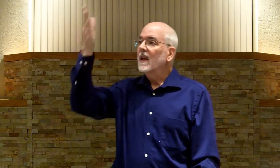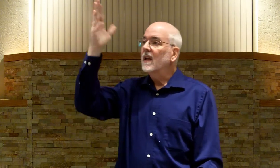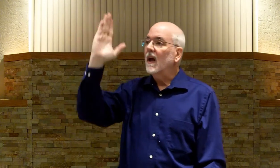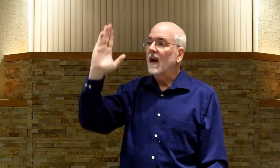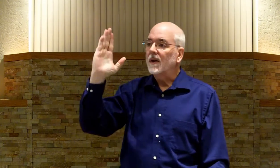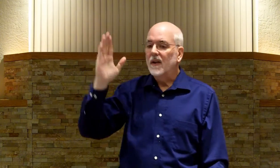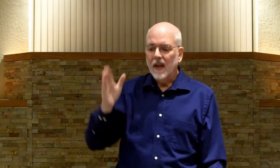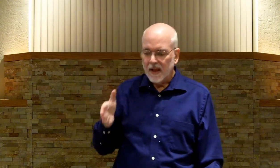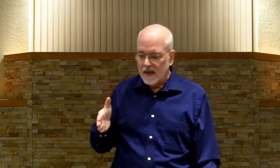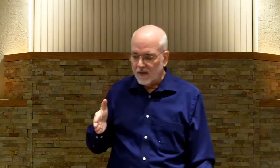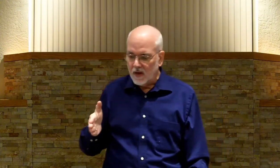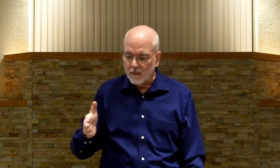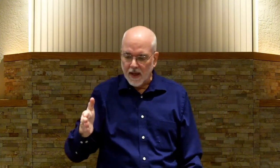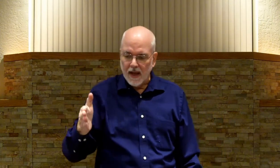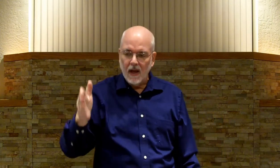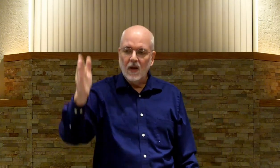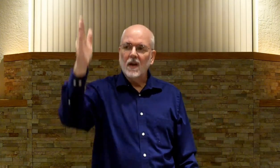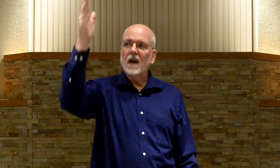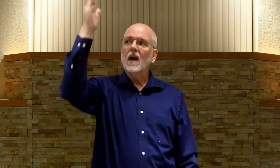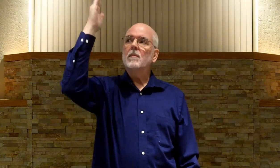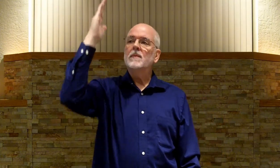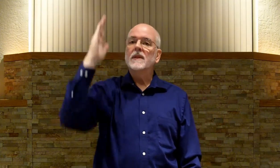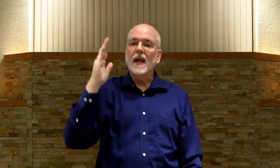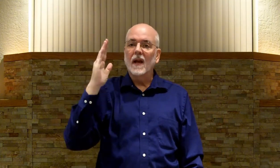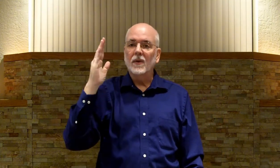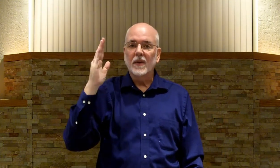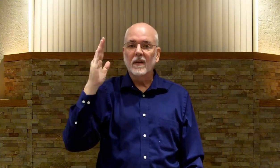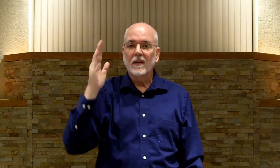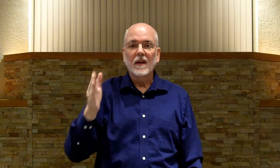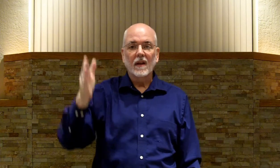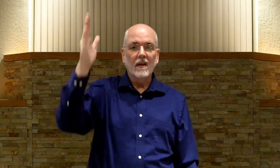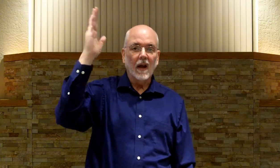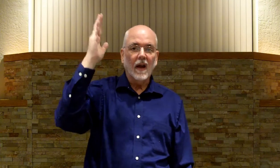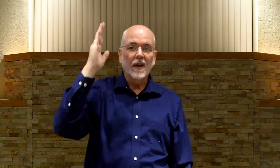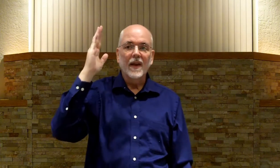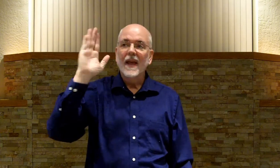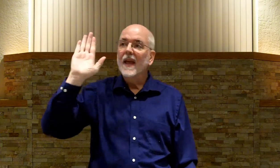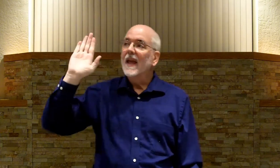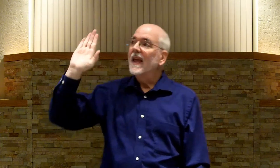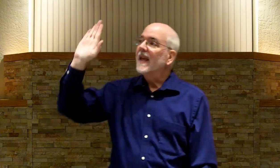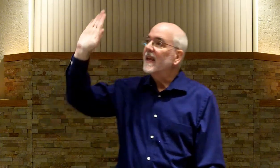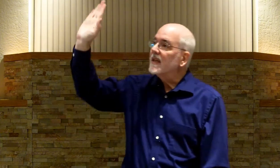God. Kind of come. Out. Up. Down. Down. God. His.